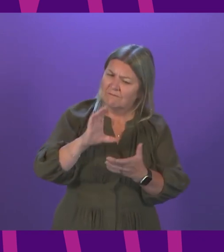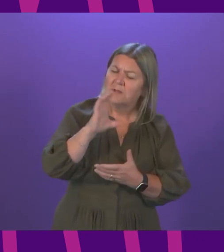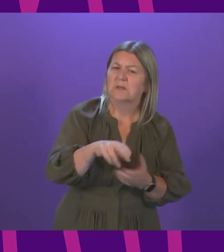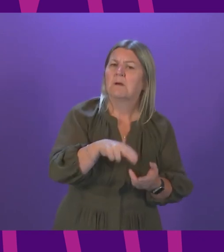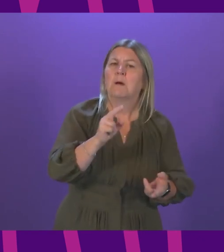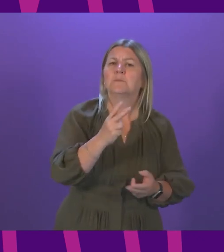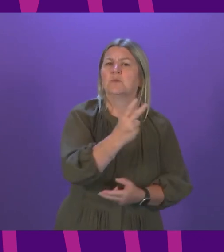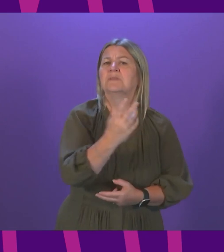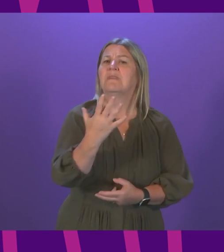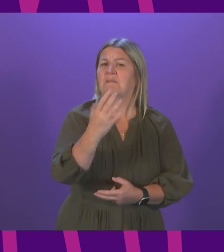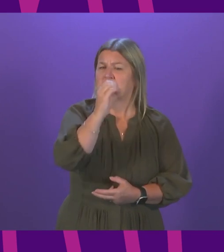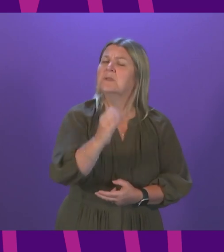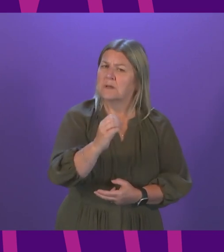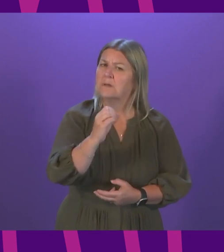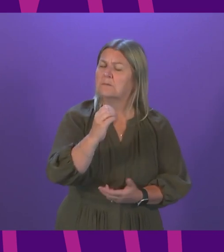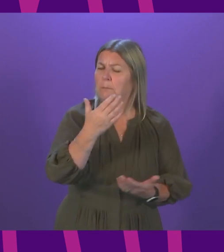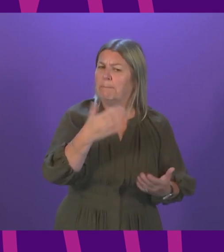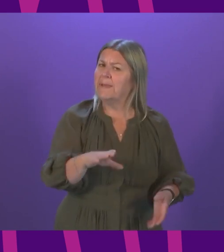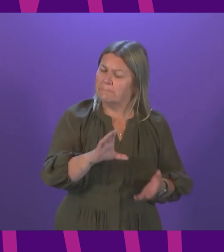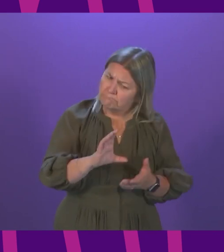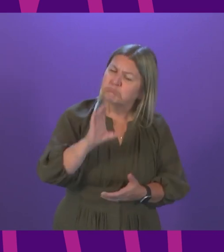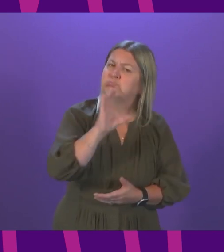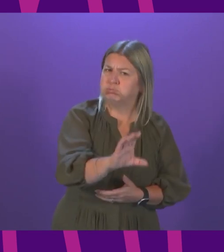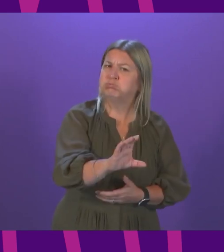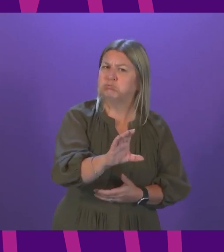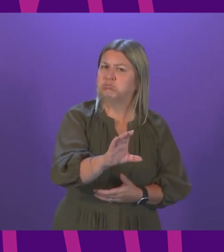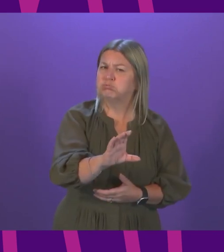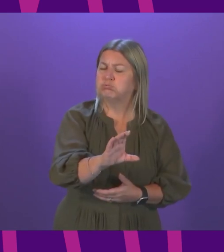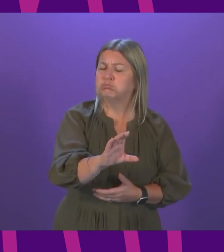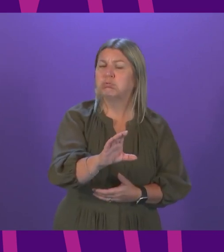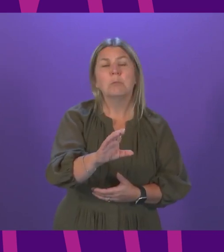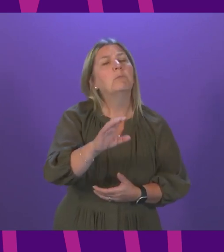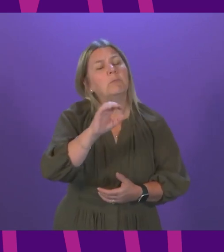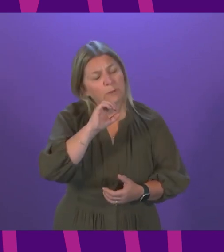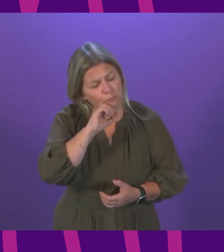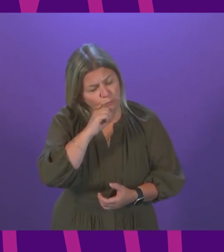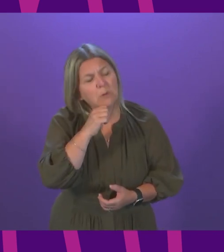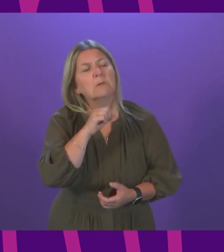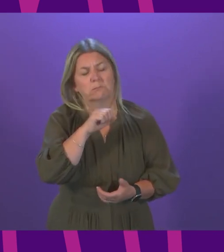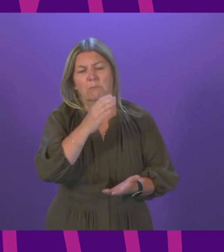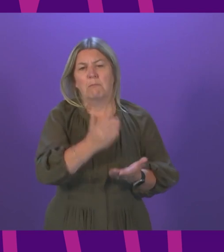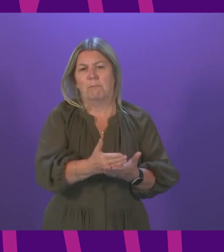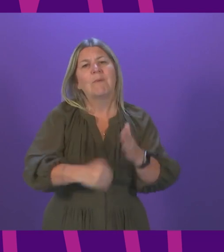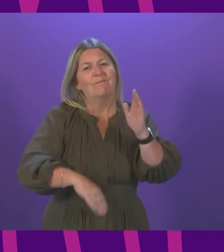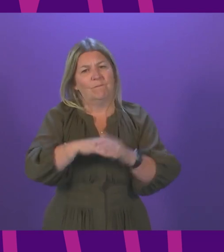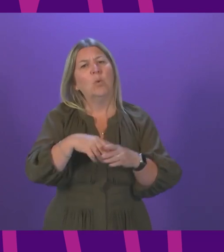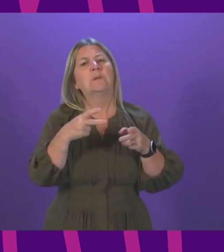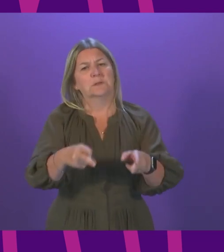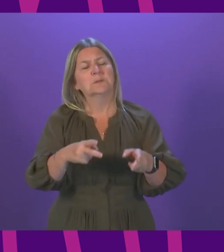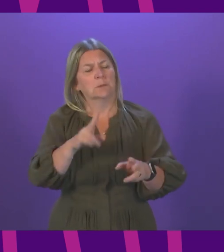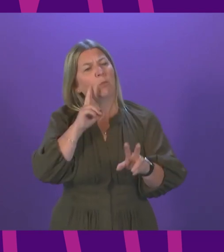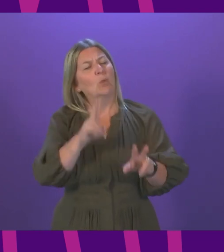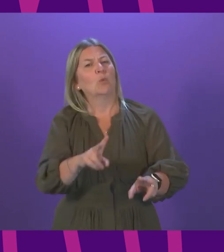I know it's one that has been welcomed by the member. But in short, yes, we are looking at the entire system. She is right to raise this point because although the focus,